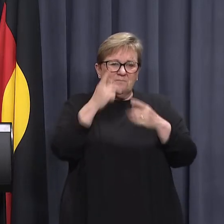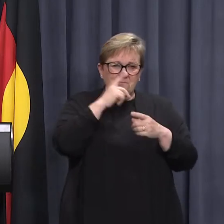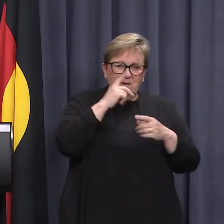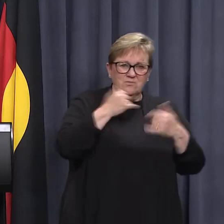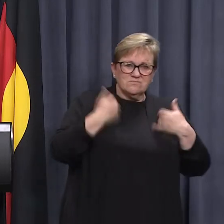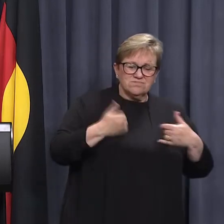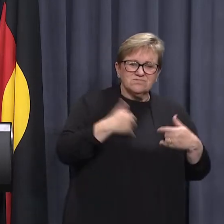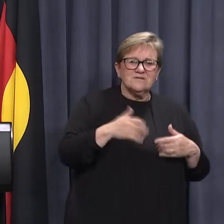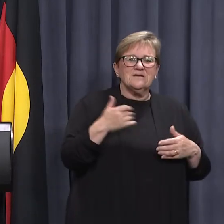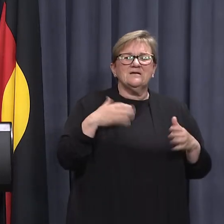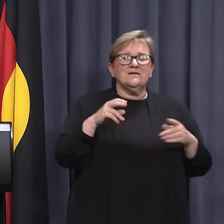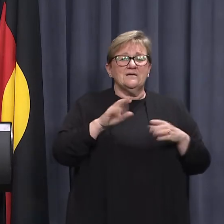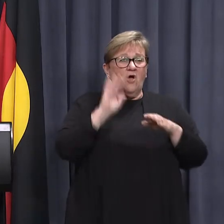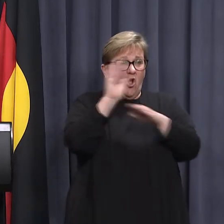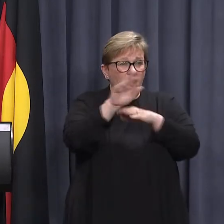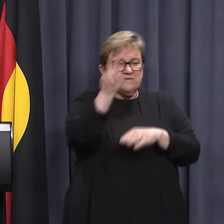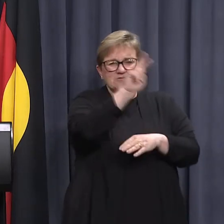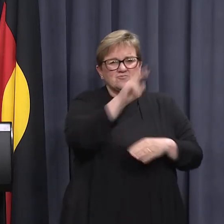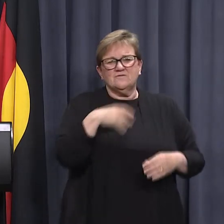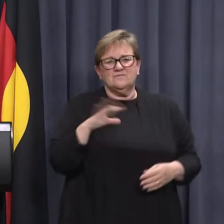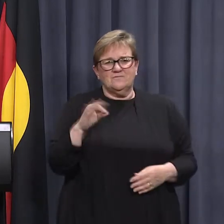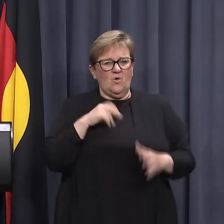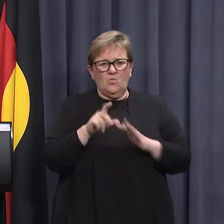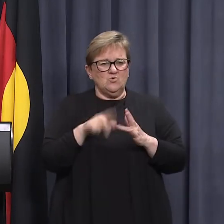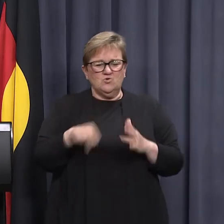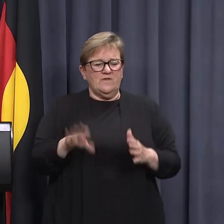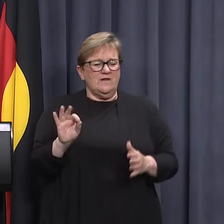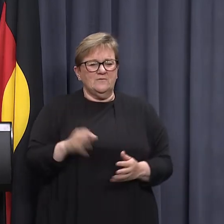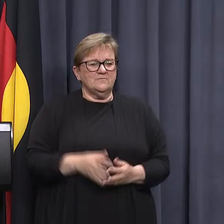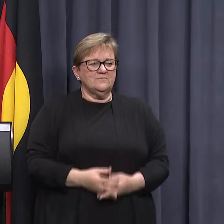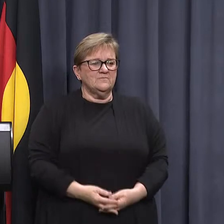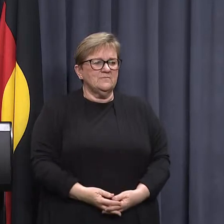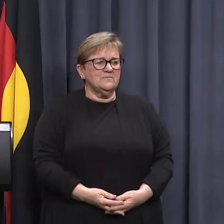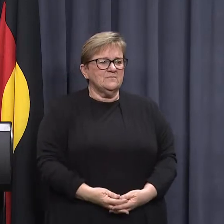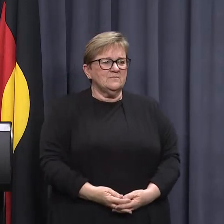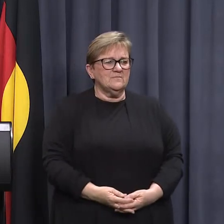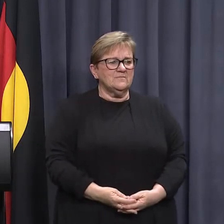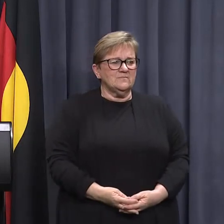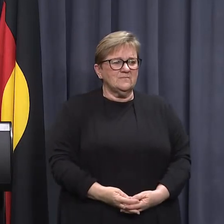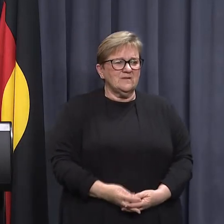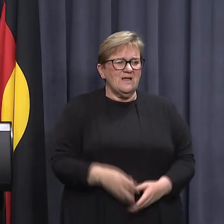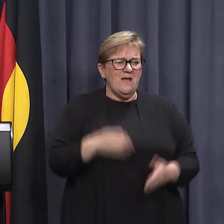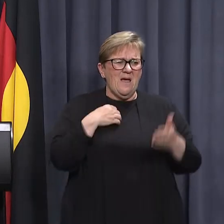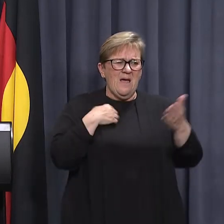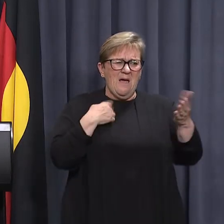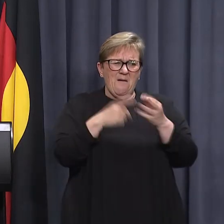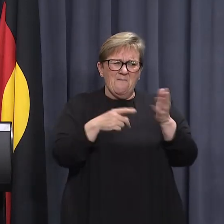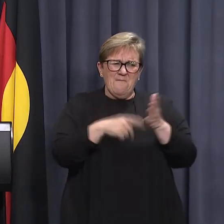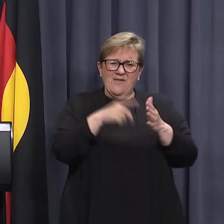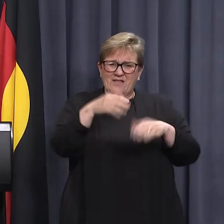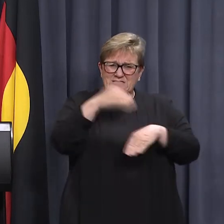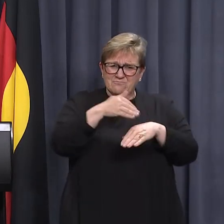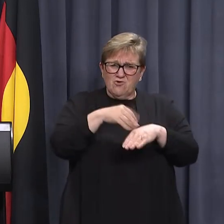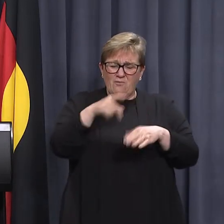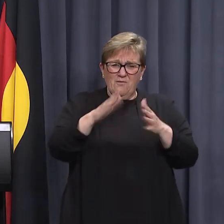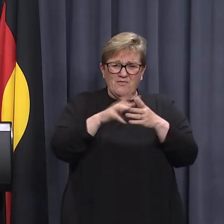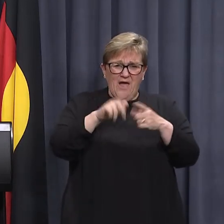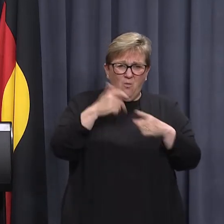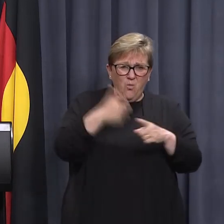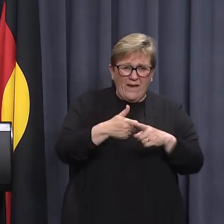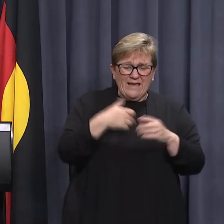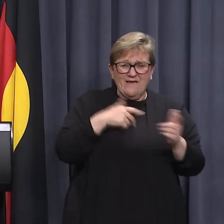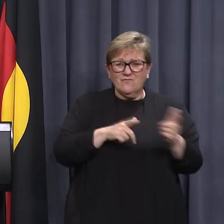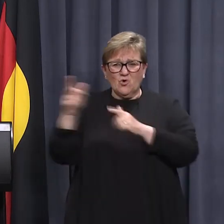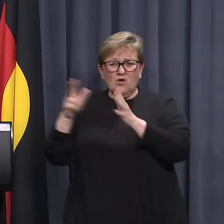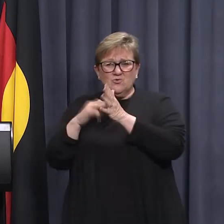cases, obviously, travelling overseas is not something I'll be doing at this point in time. How problematic is it for you to not be in this state that week? Well, it's quite